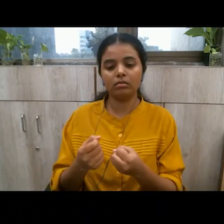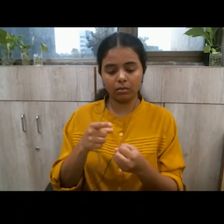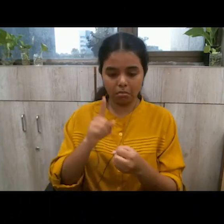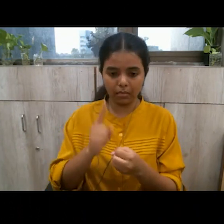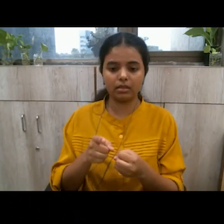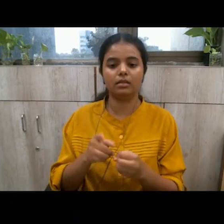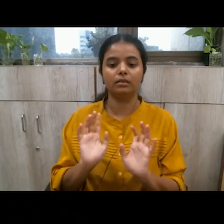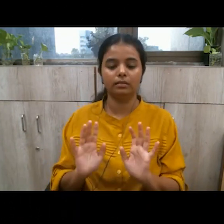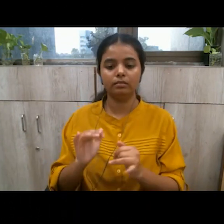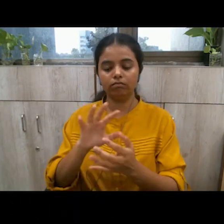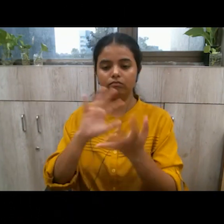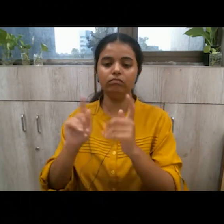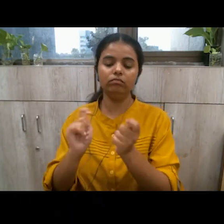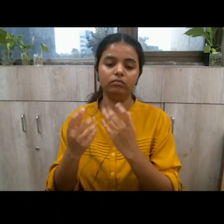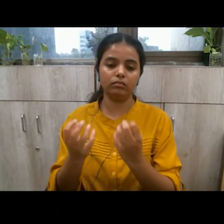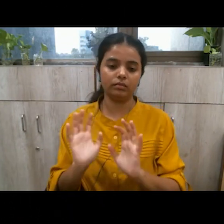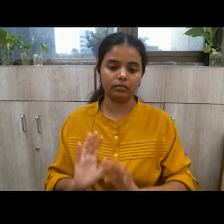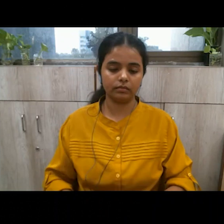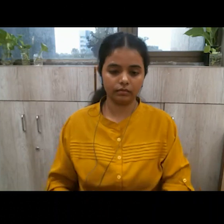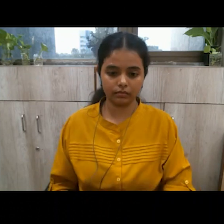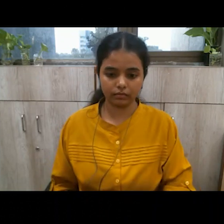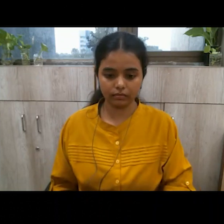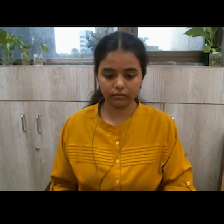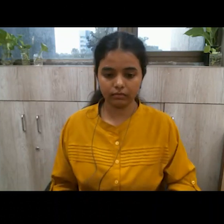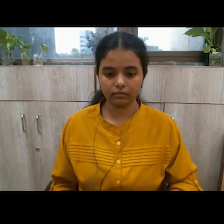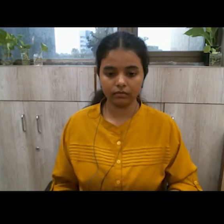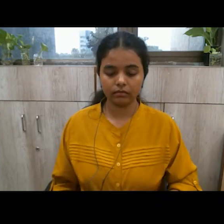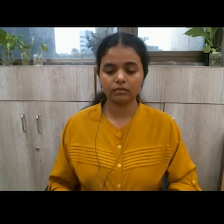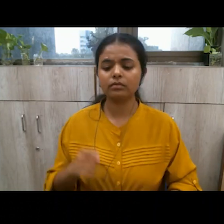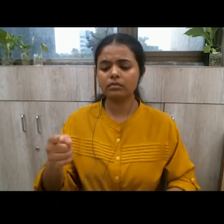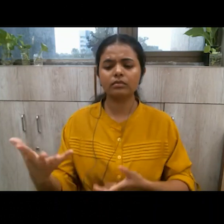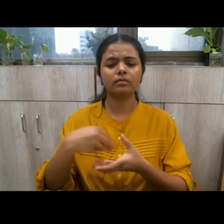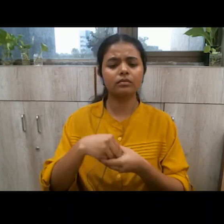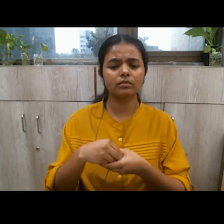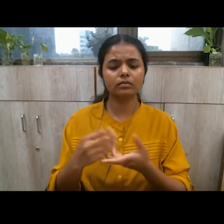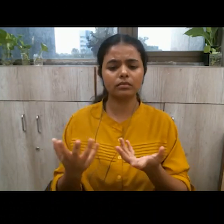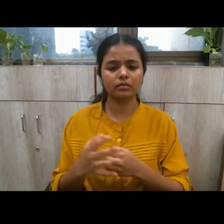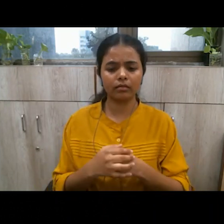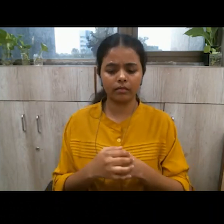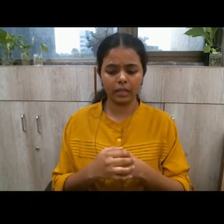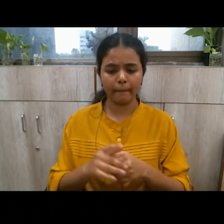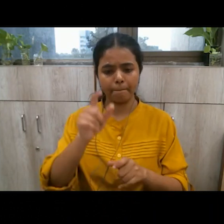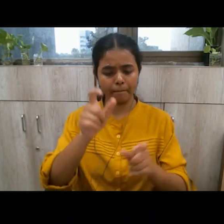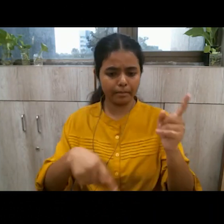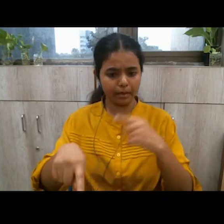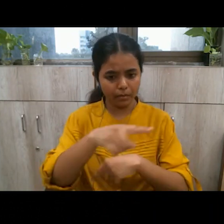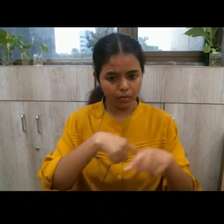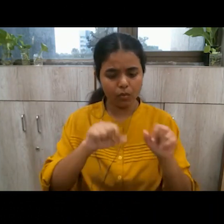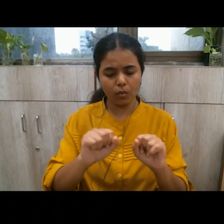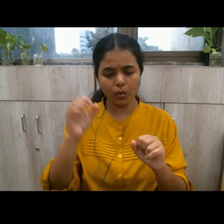in this world which includes giving rights to those to hold opinion